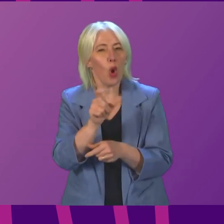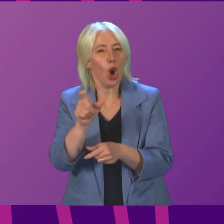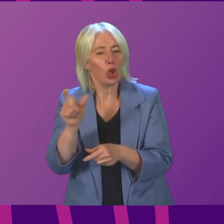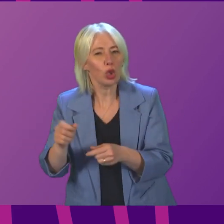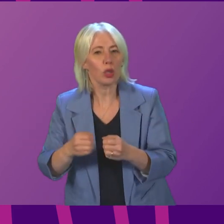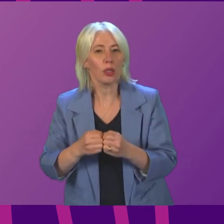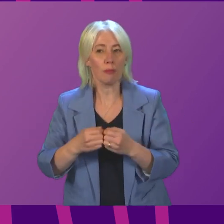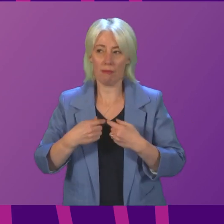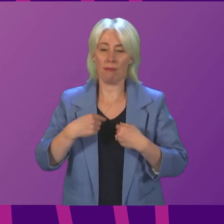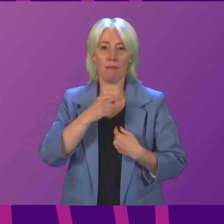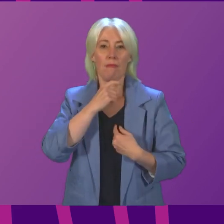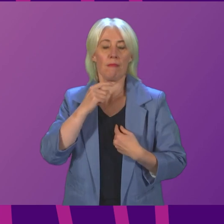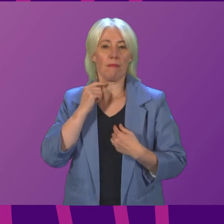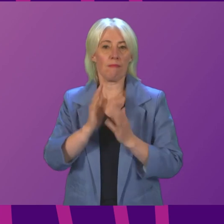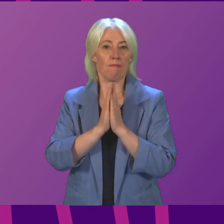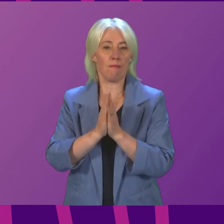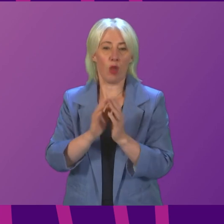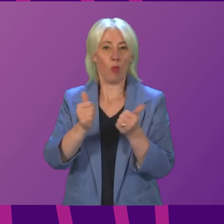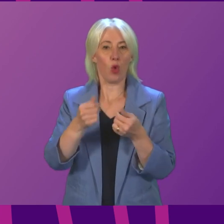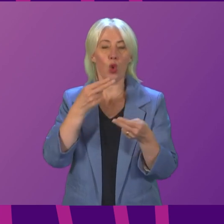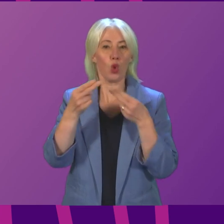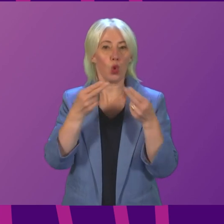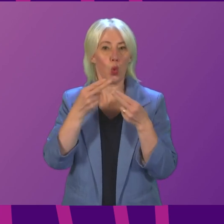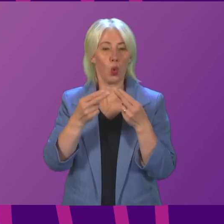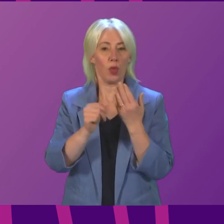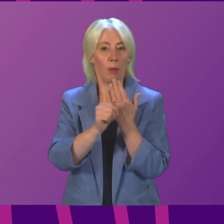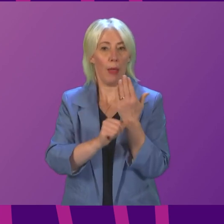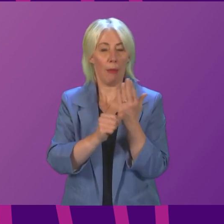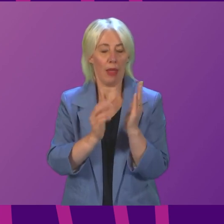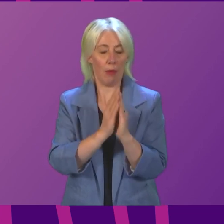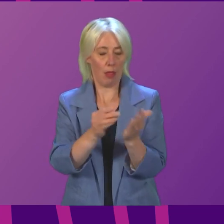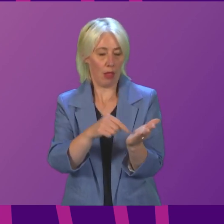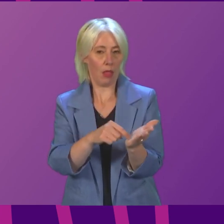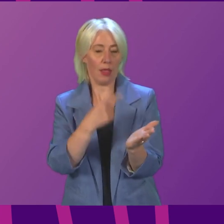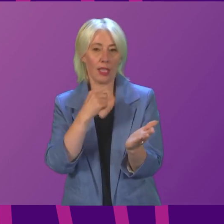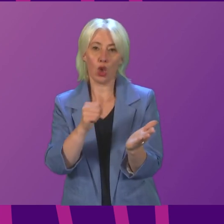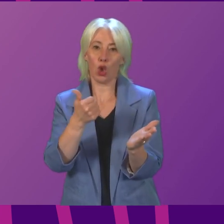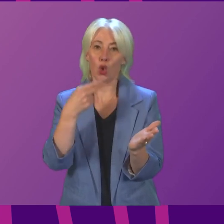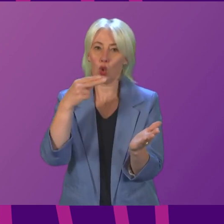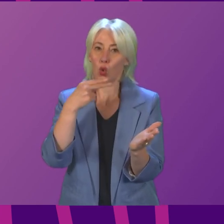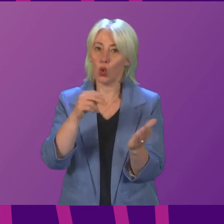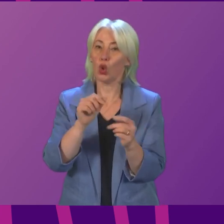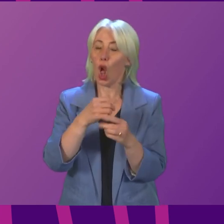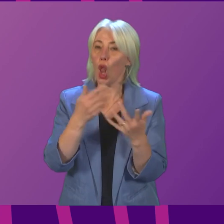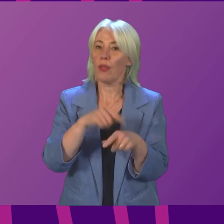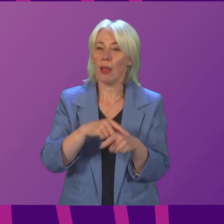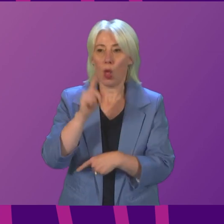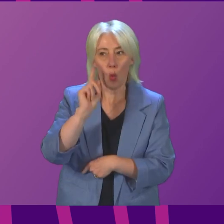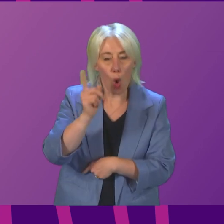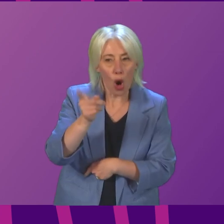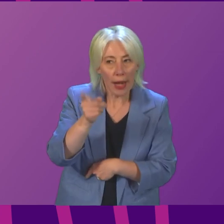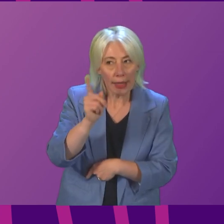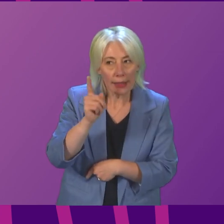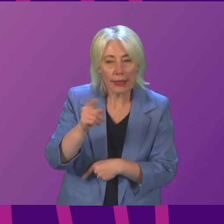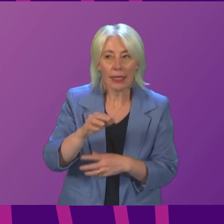good news, but in Christian scriptures, good news frequently takes the form of warnings which we heed to our